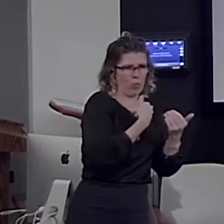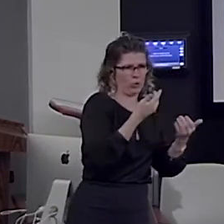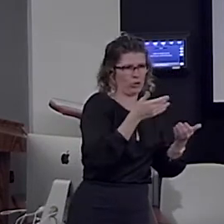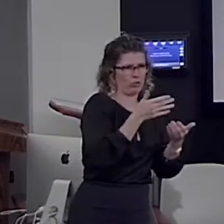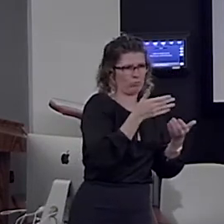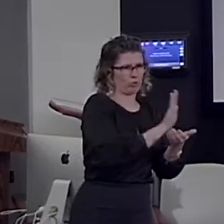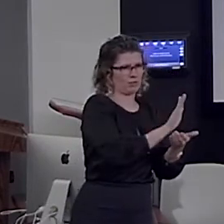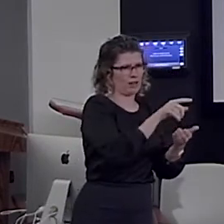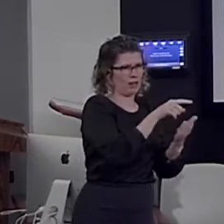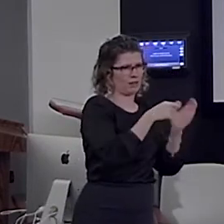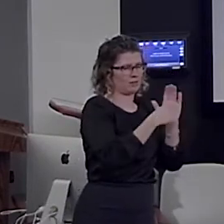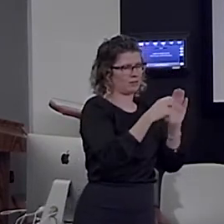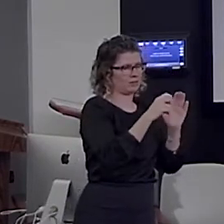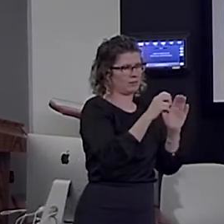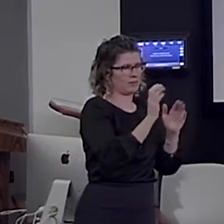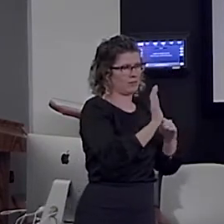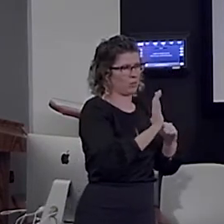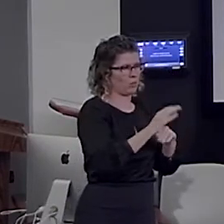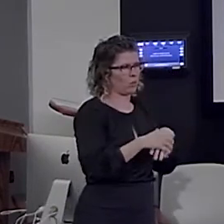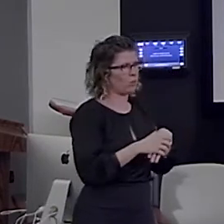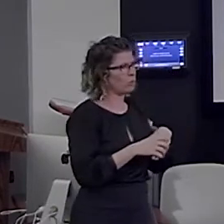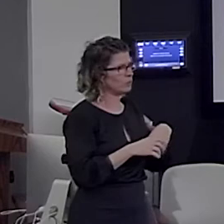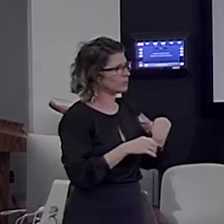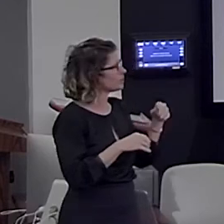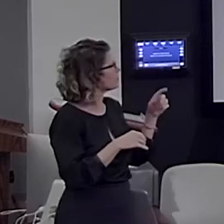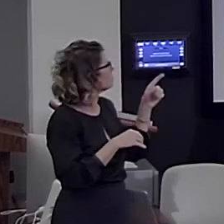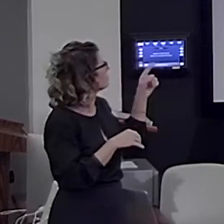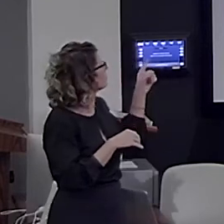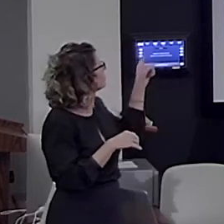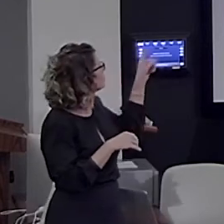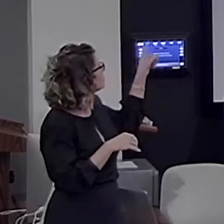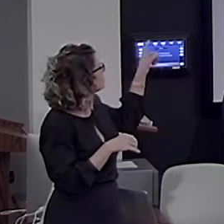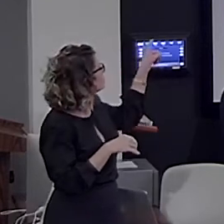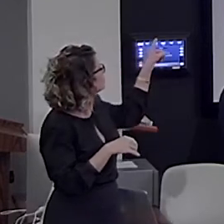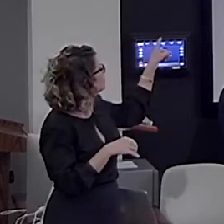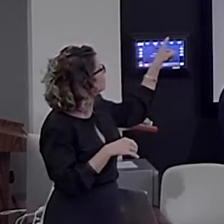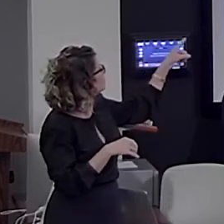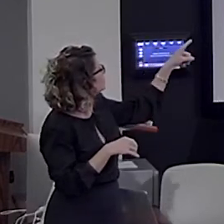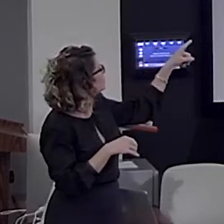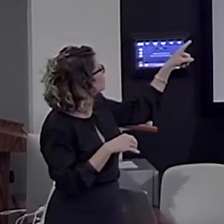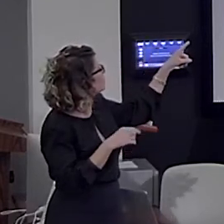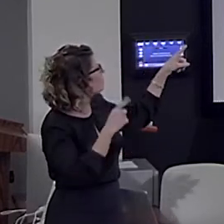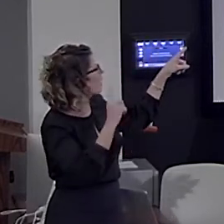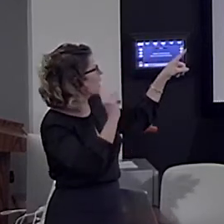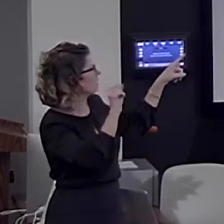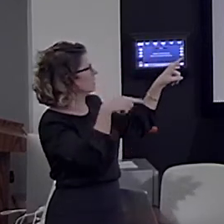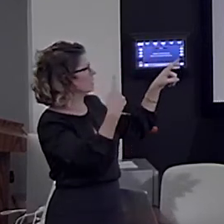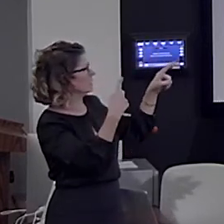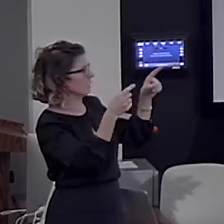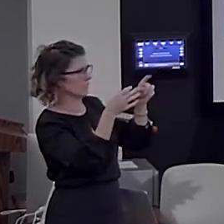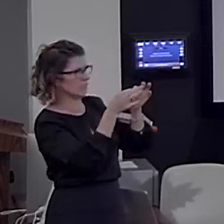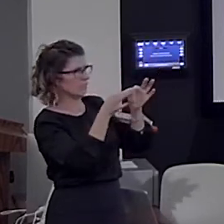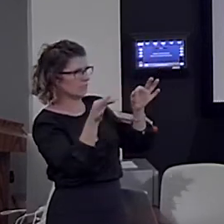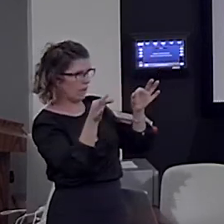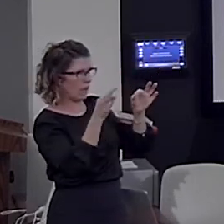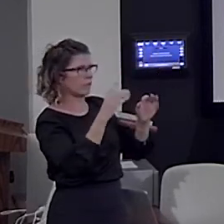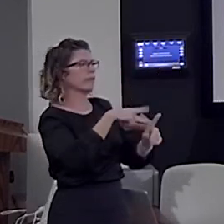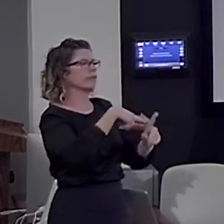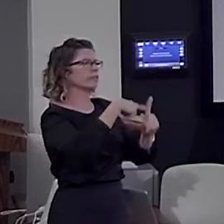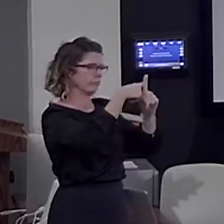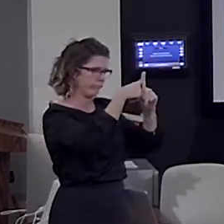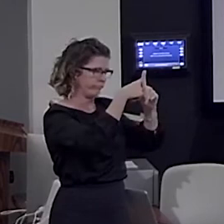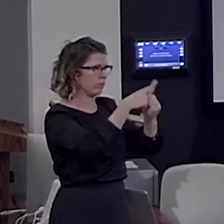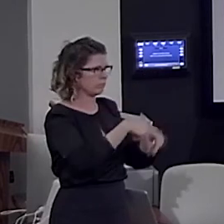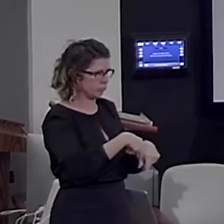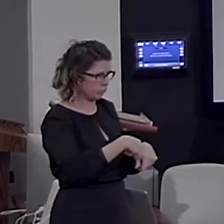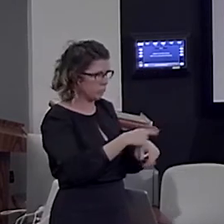But, so, this is the design. We present either sign language. It's an event-related design, so a single sentence, and when we move to the next trial. Or,